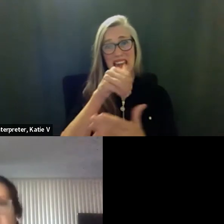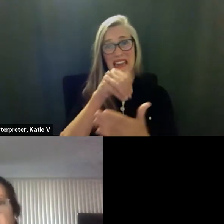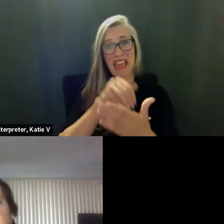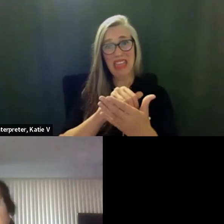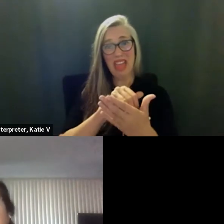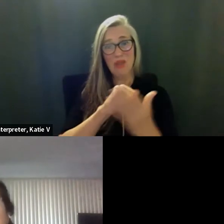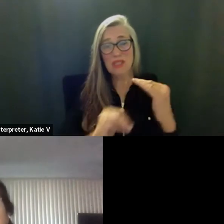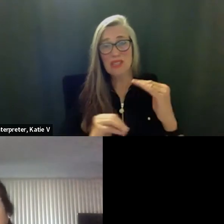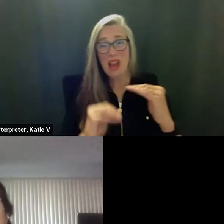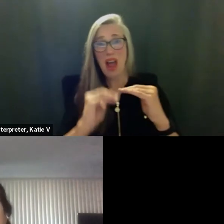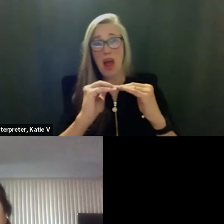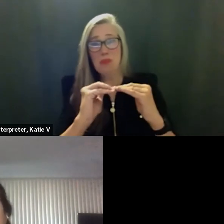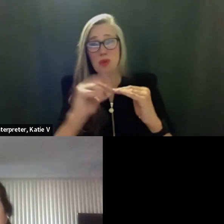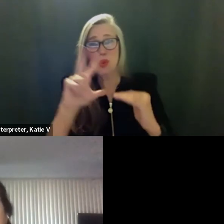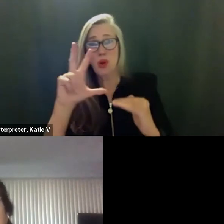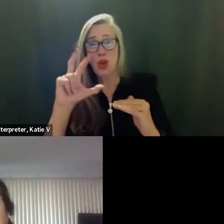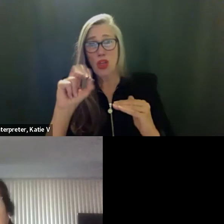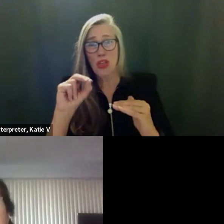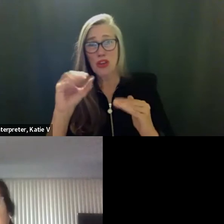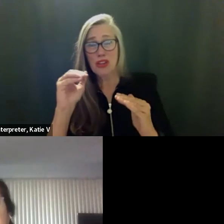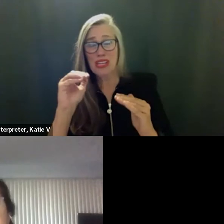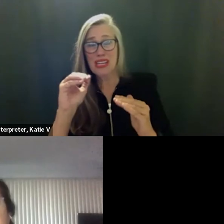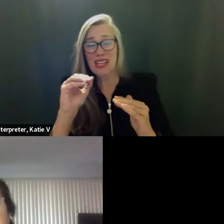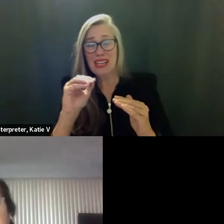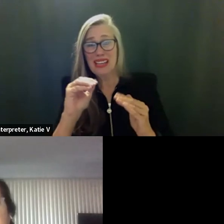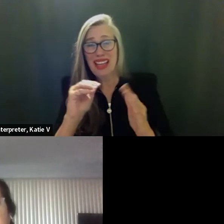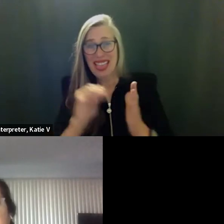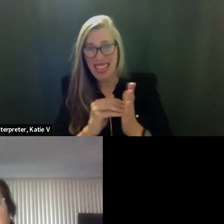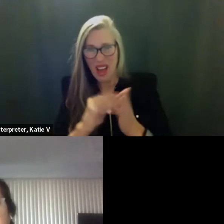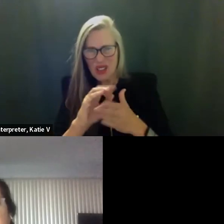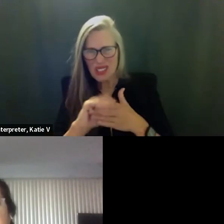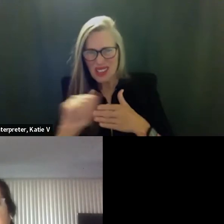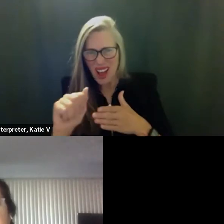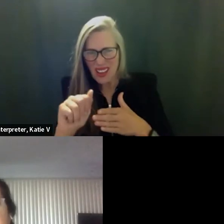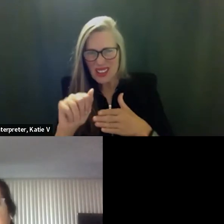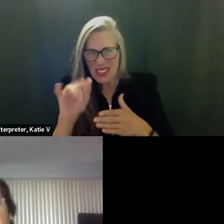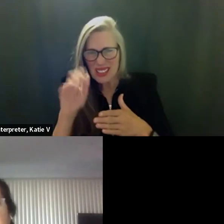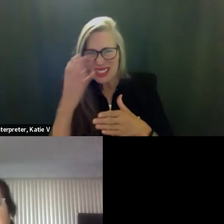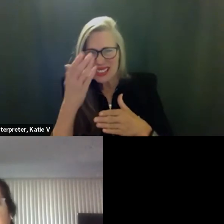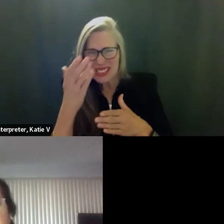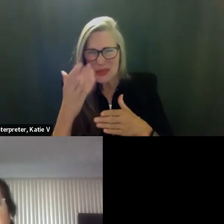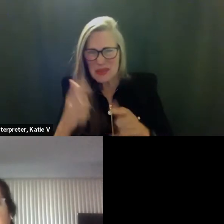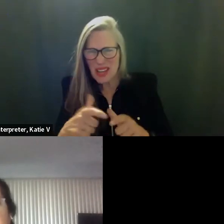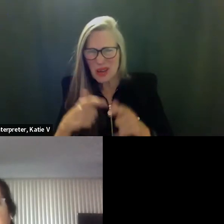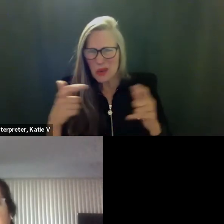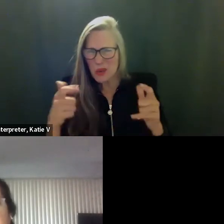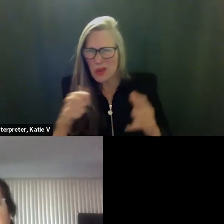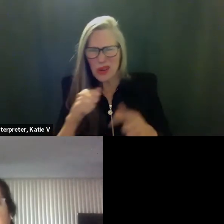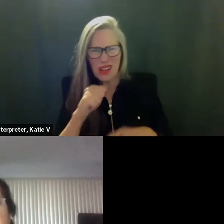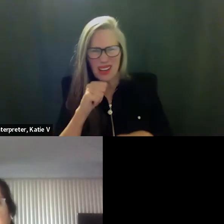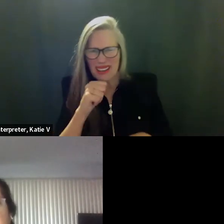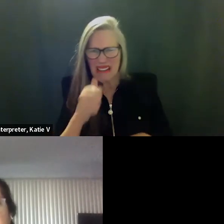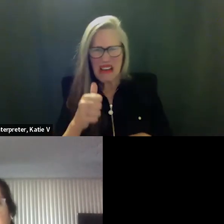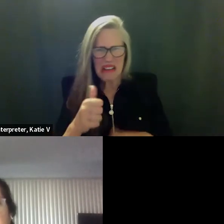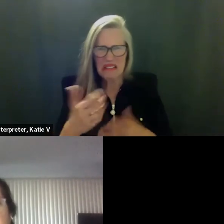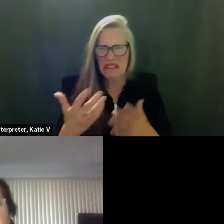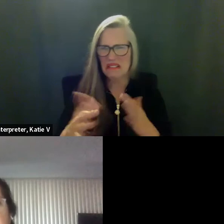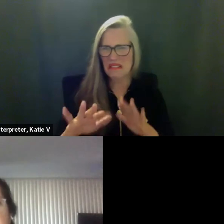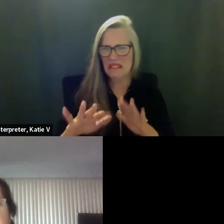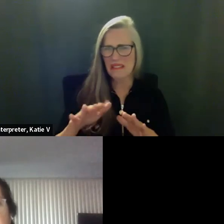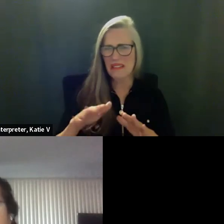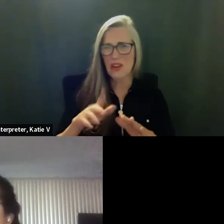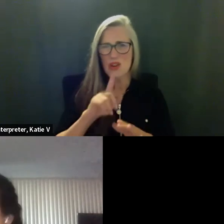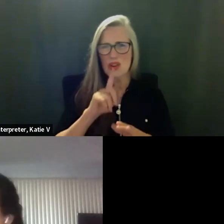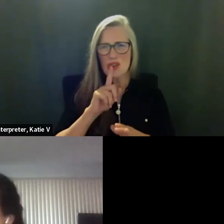basically i was i was looking at various contracts and just trying to find a ballpark because honestly i haven't made any